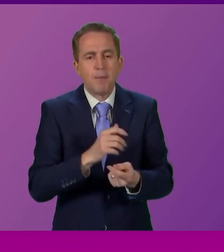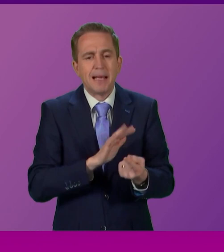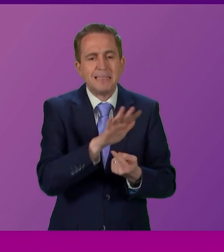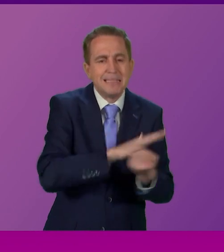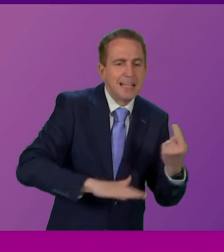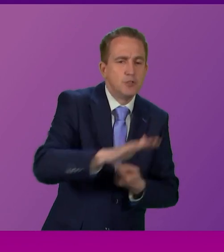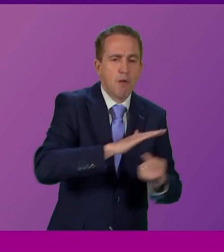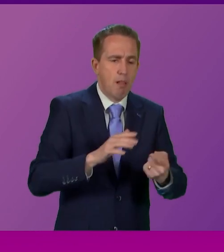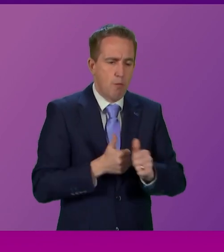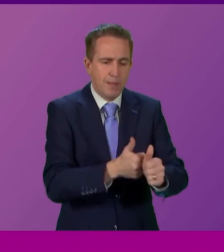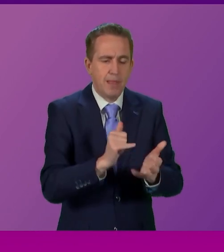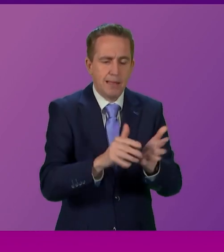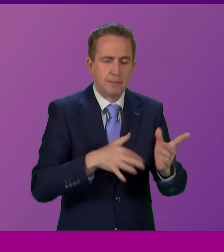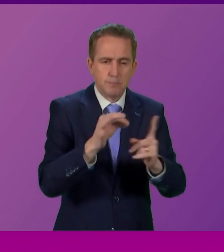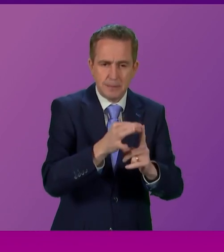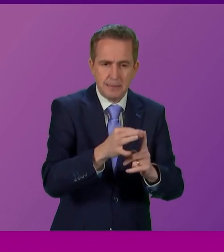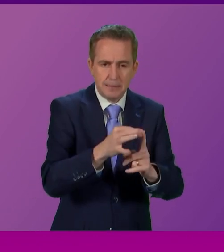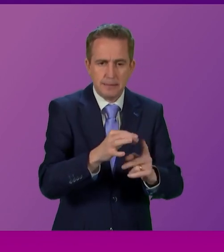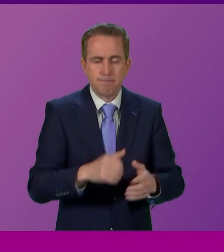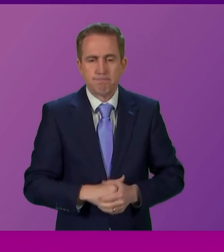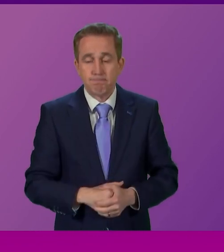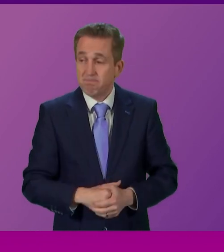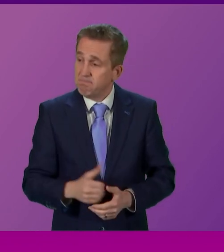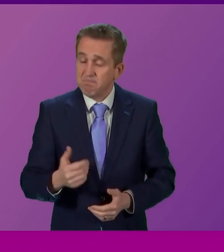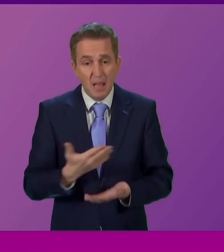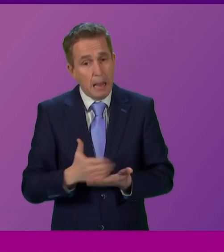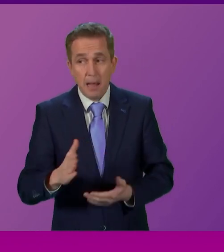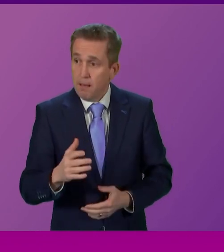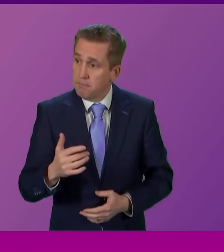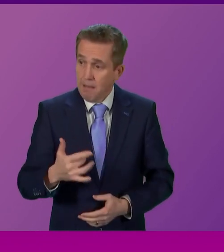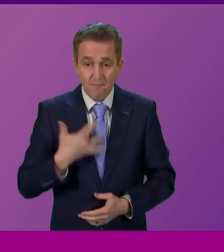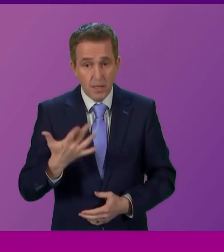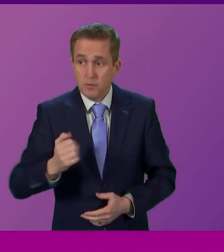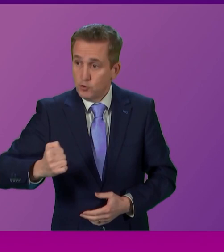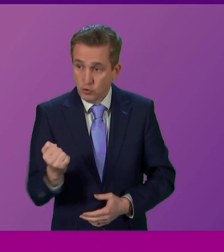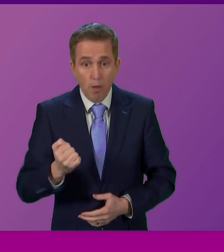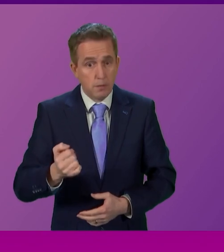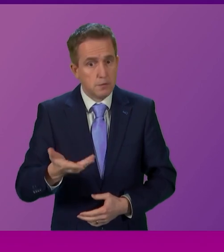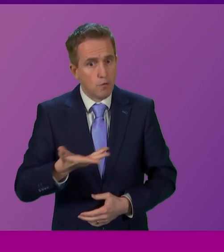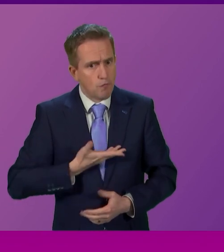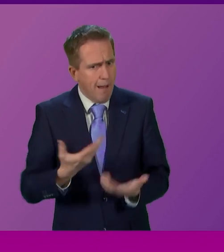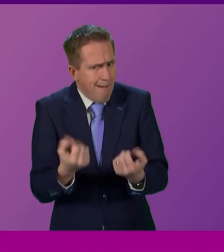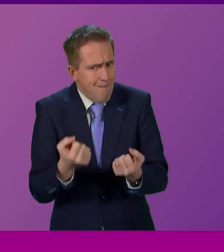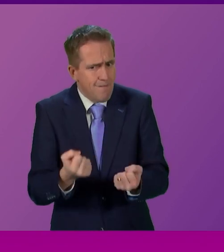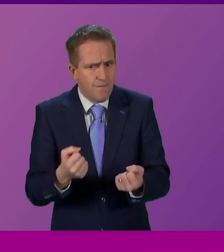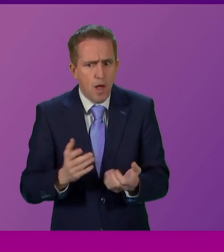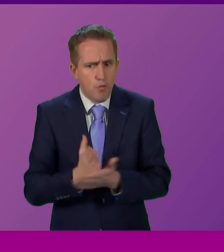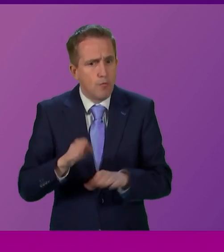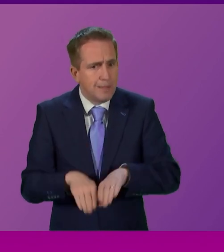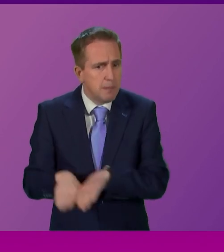let me be clear, I believe in democracy, that Scotland has the right to decide on its future.